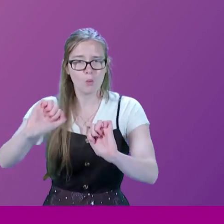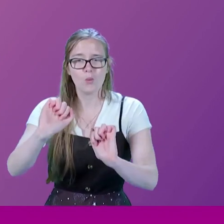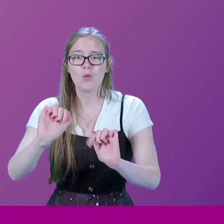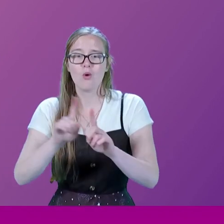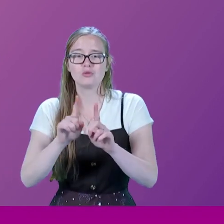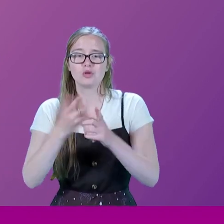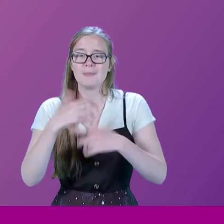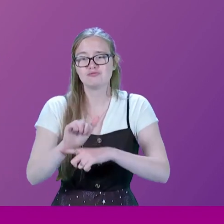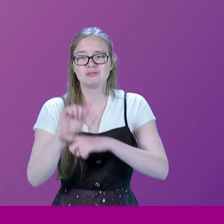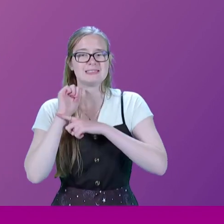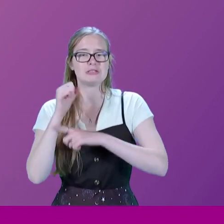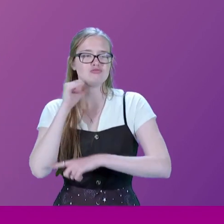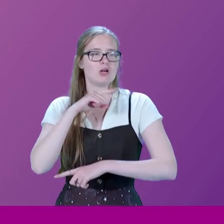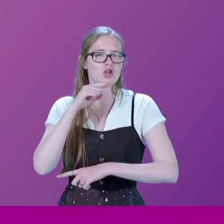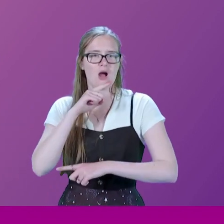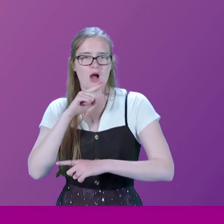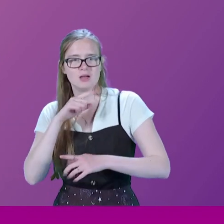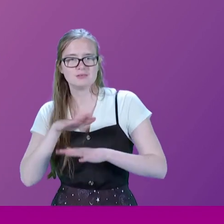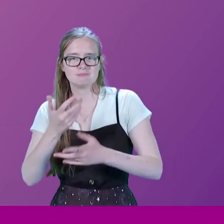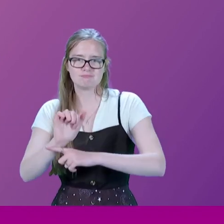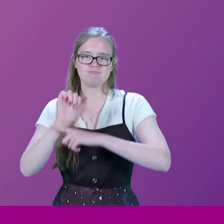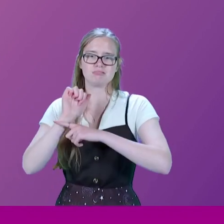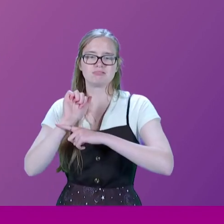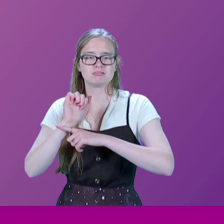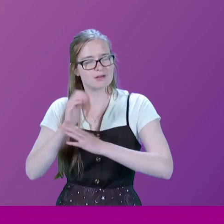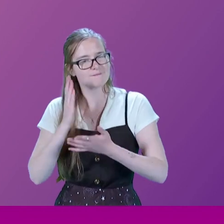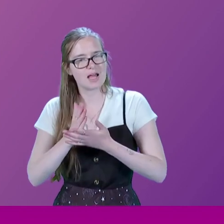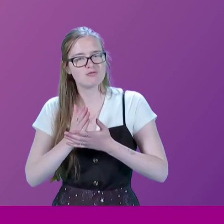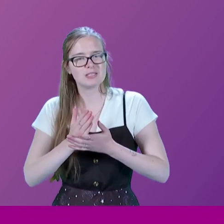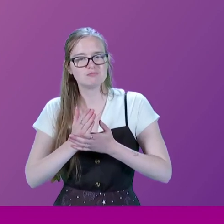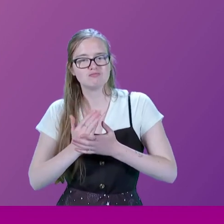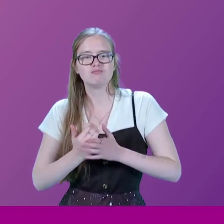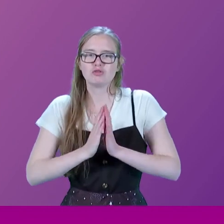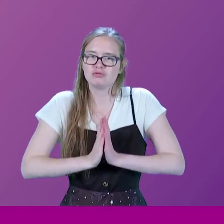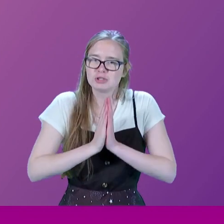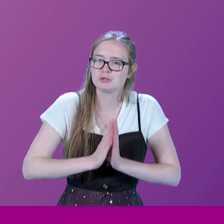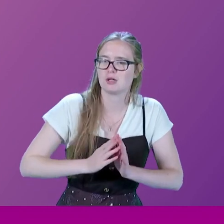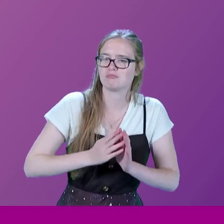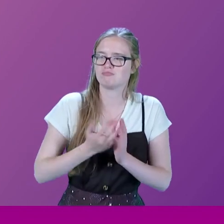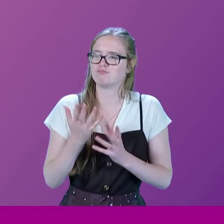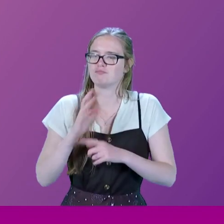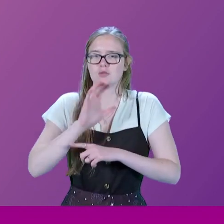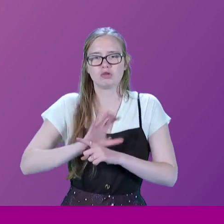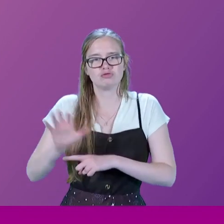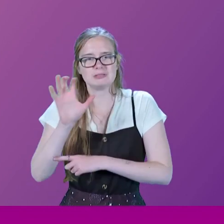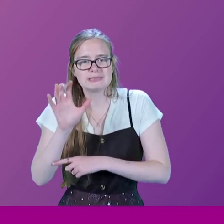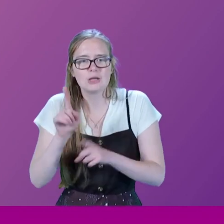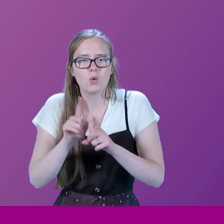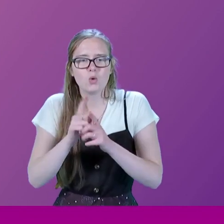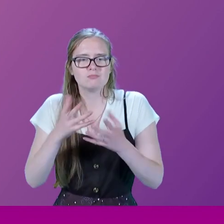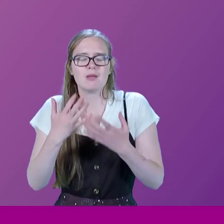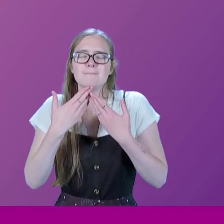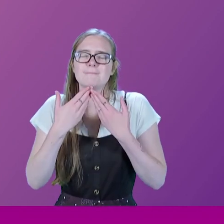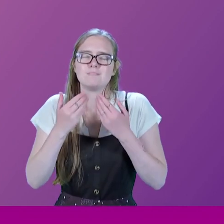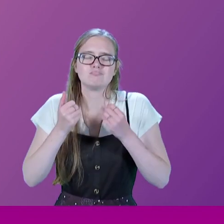they've resisted Russia over centuries. They're an intensely Christian country and a Muslim enclave of the world. They're the